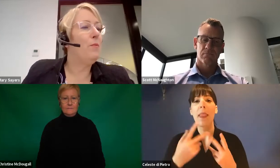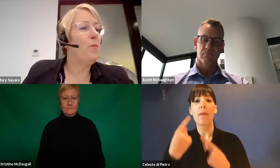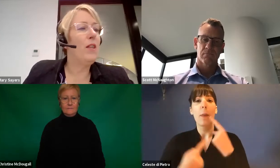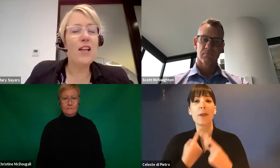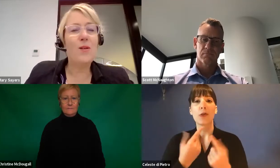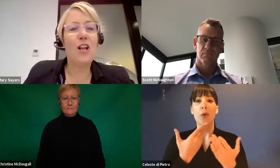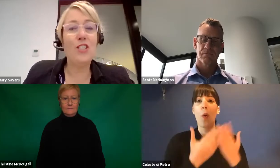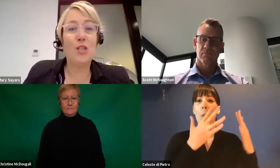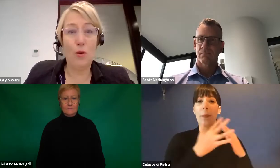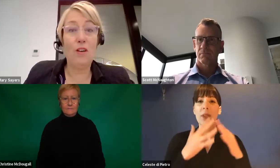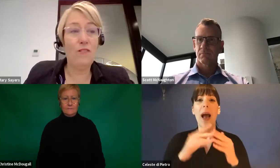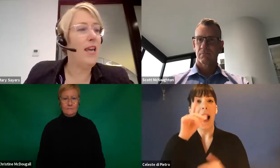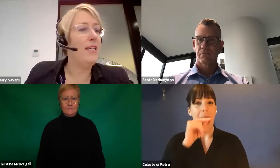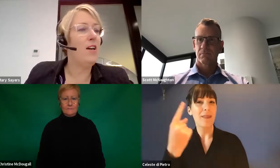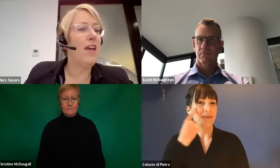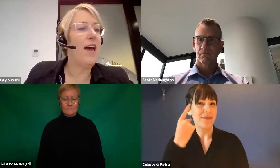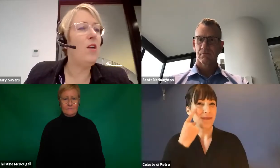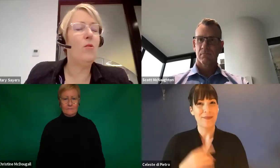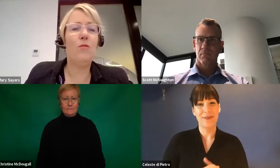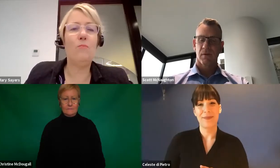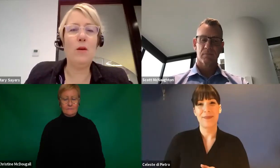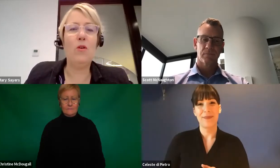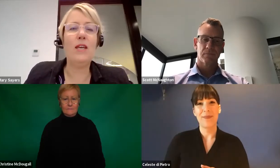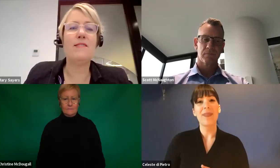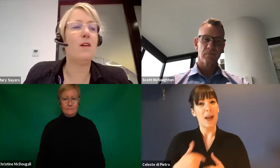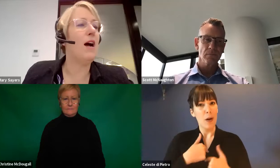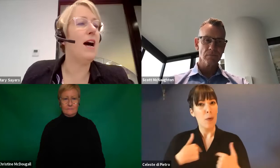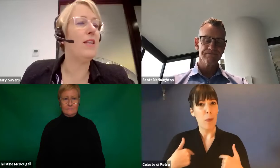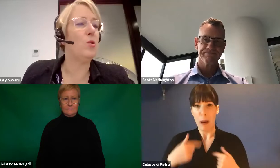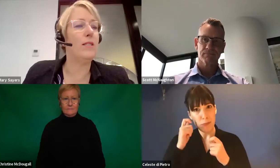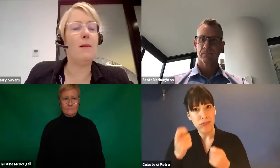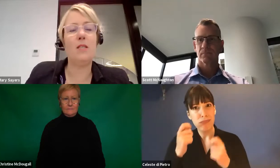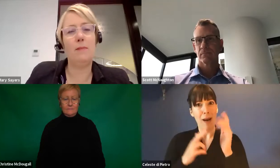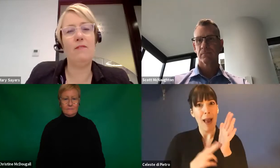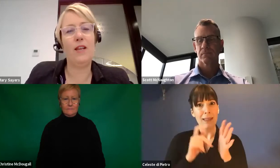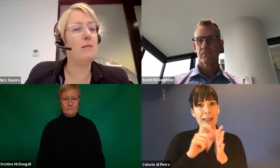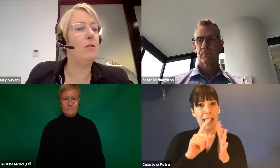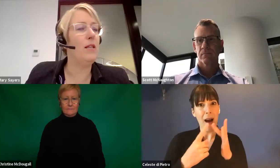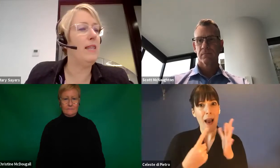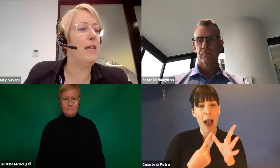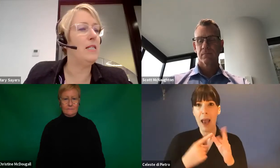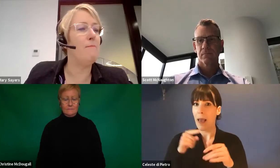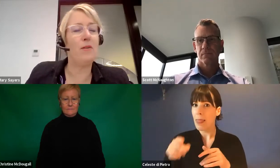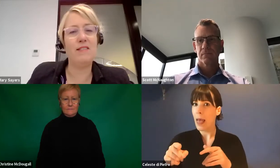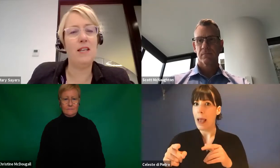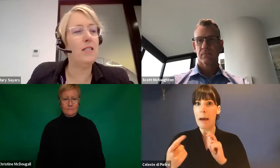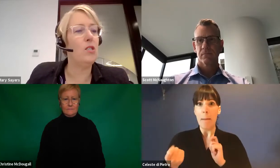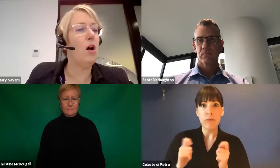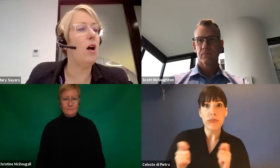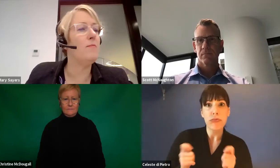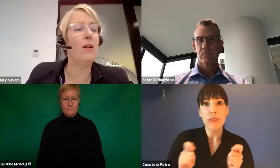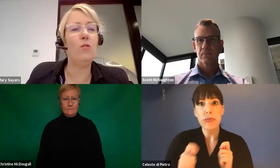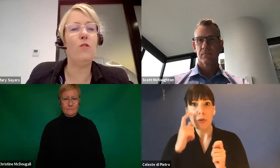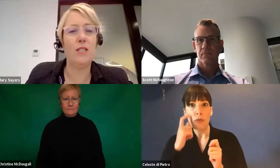we'd like to acknowledge the work of the NDIA who've been working so hard to adapt and be flexible in these unprecedented